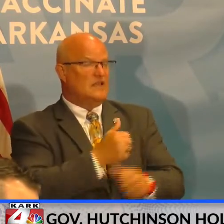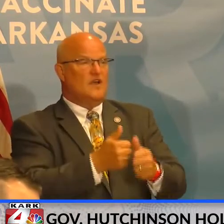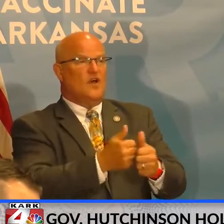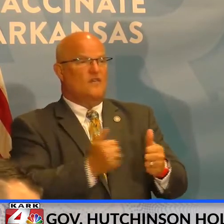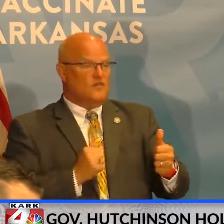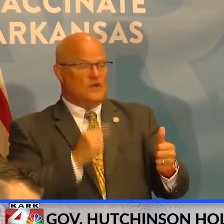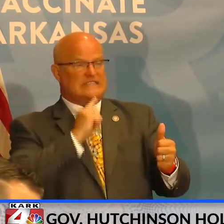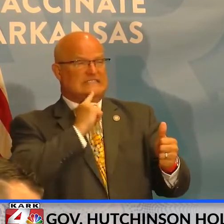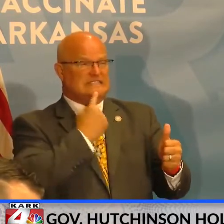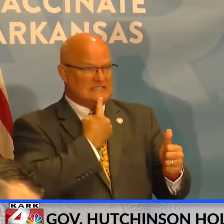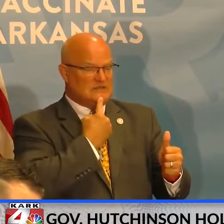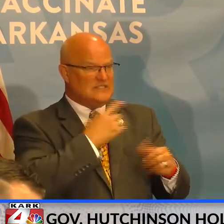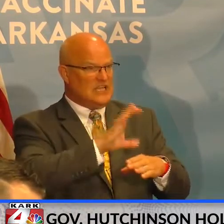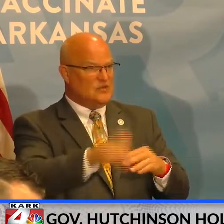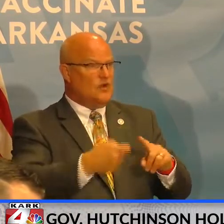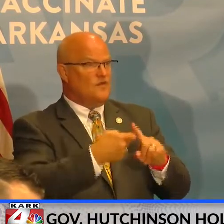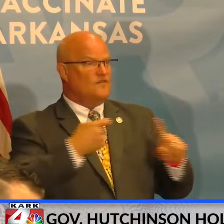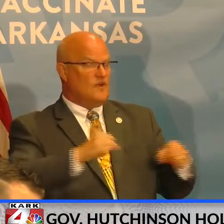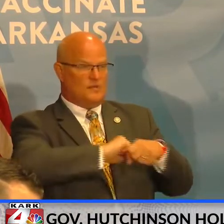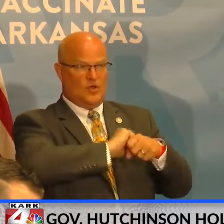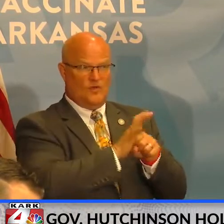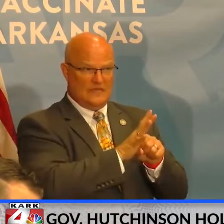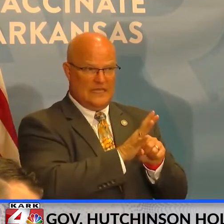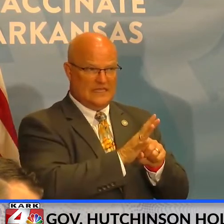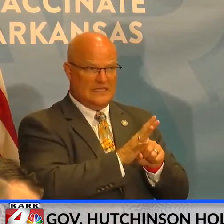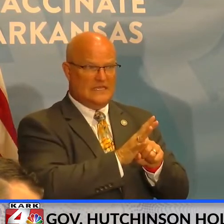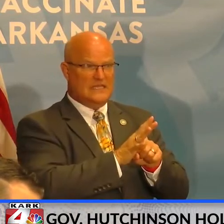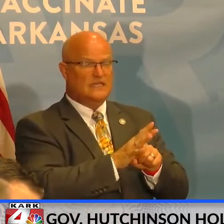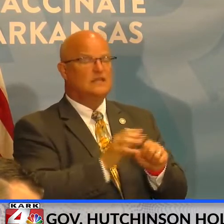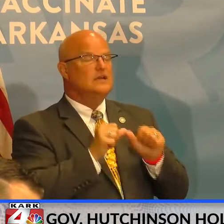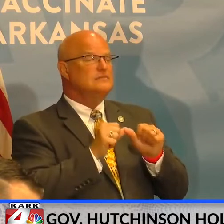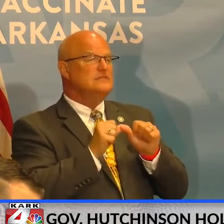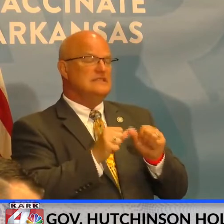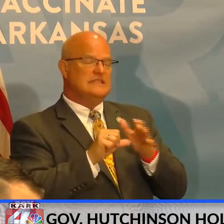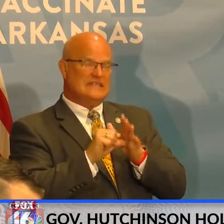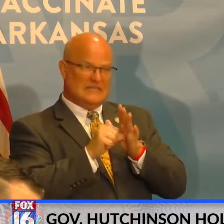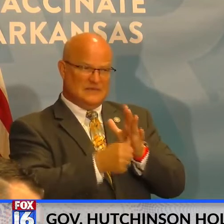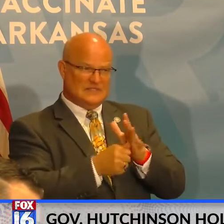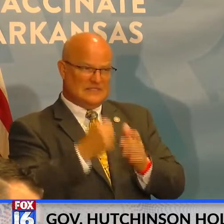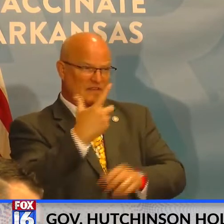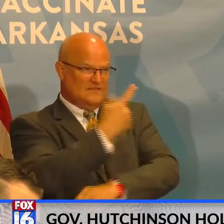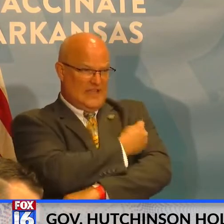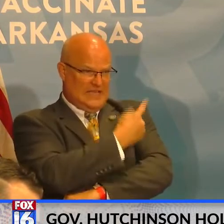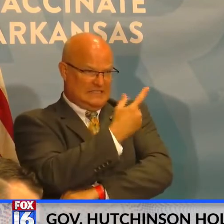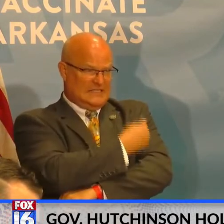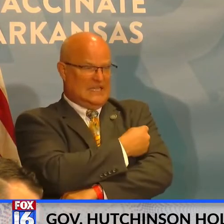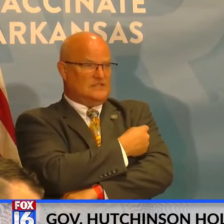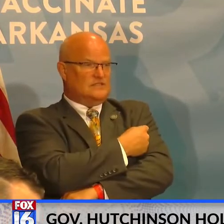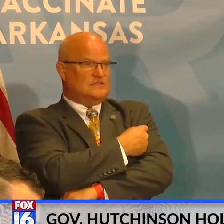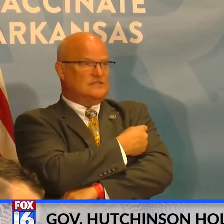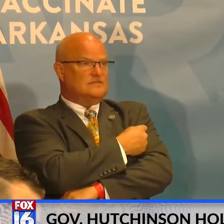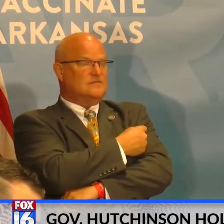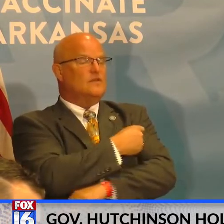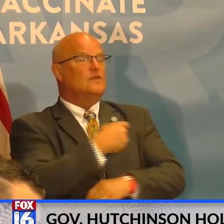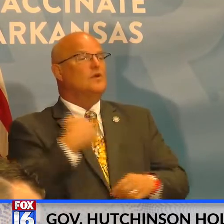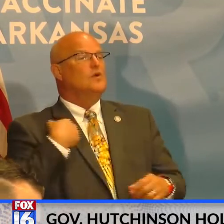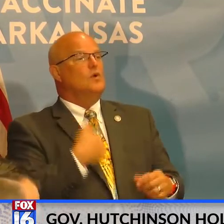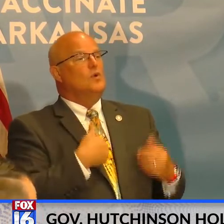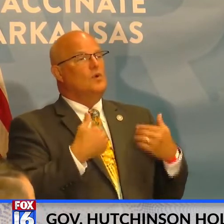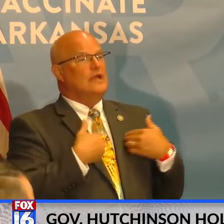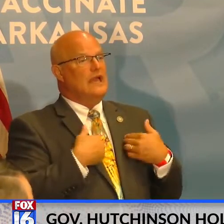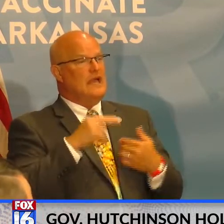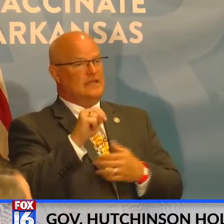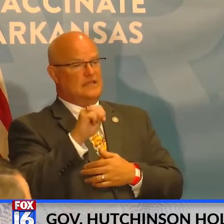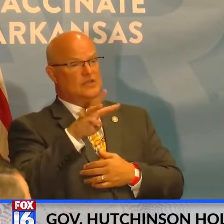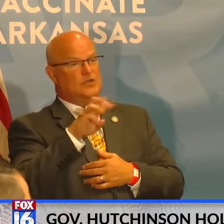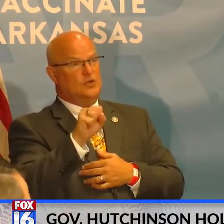serious consequences from this. And so we're continuing that emphasis on vaccinations. We did have news